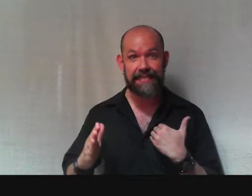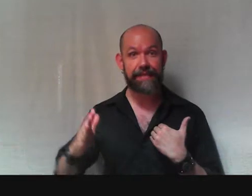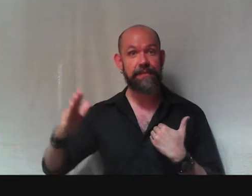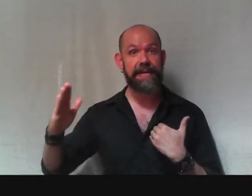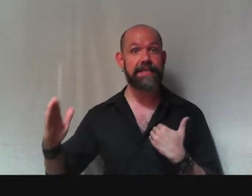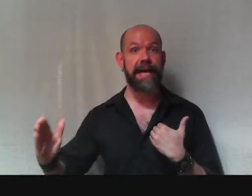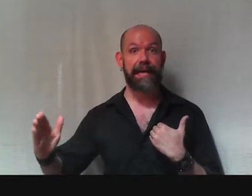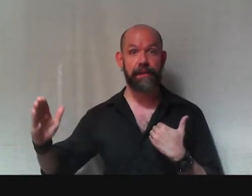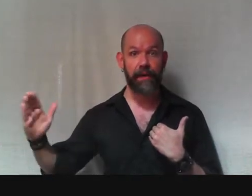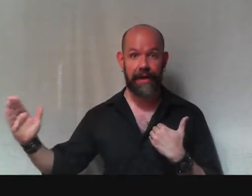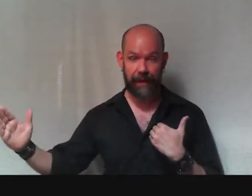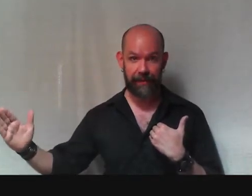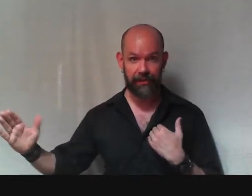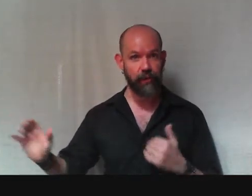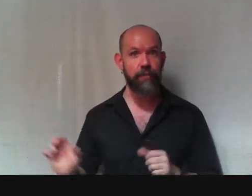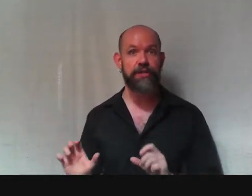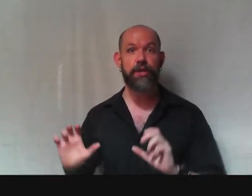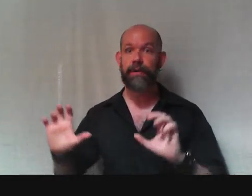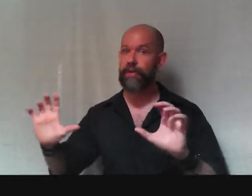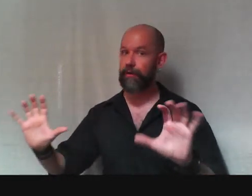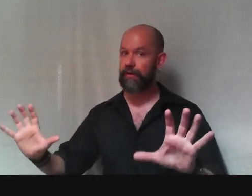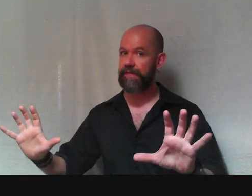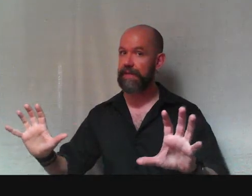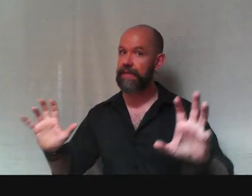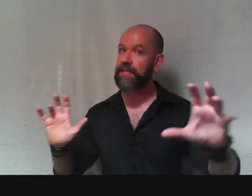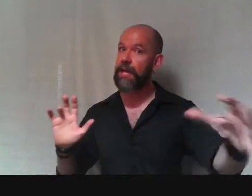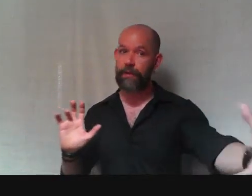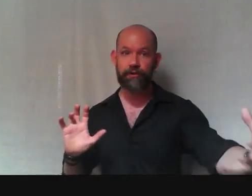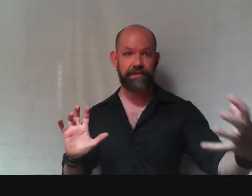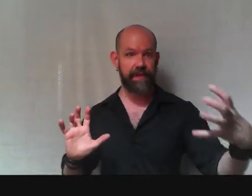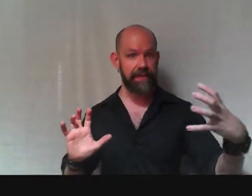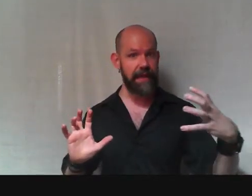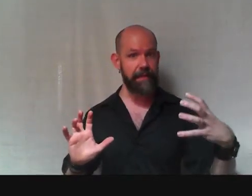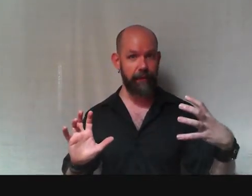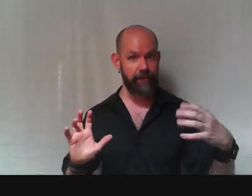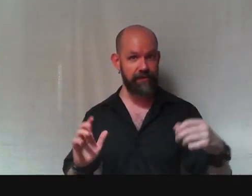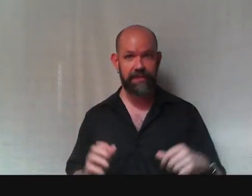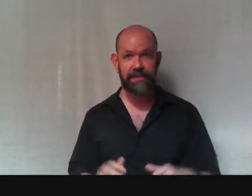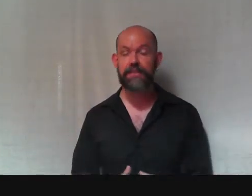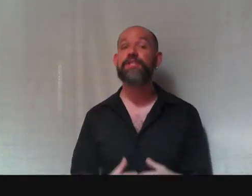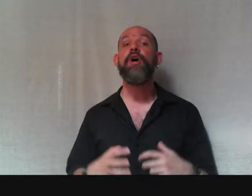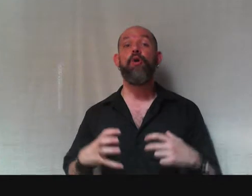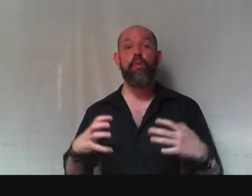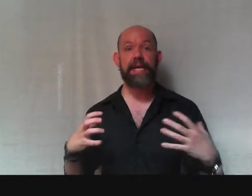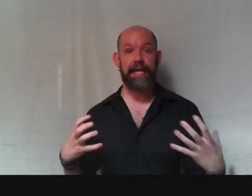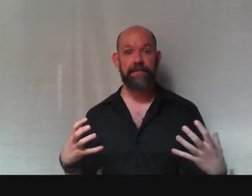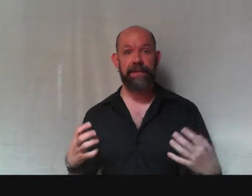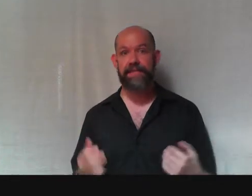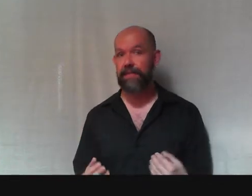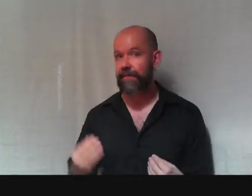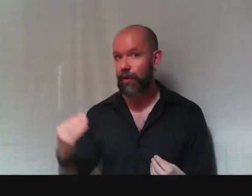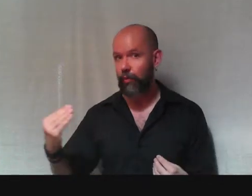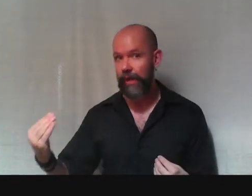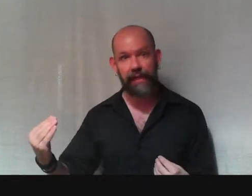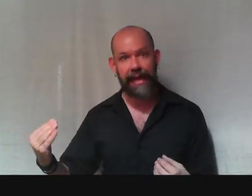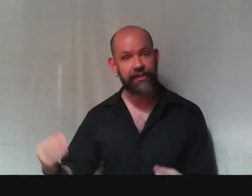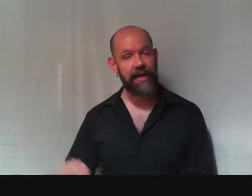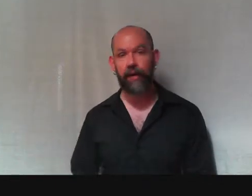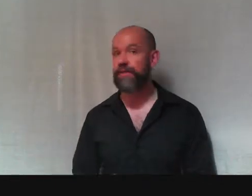seems to be exactly what happens, right? We show each other our feelings. Those feelings get met with resistance. We get defensive. We lash out.